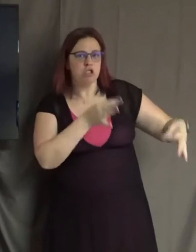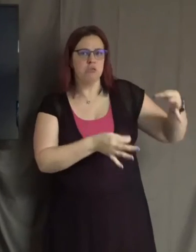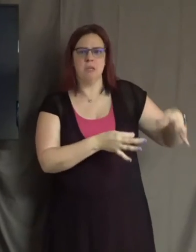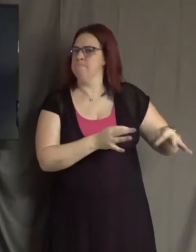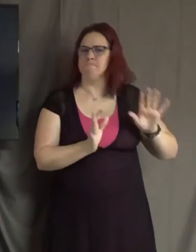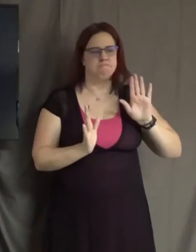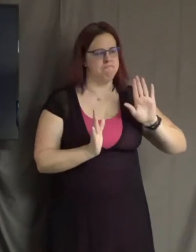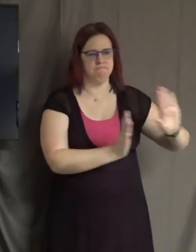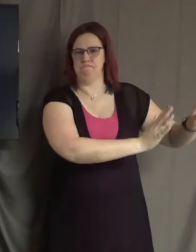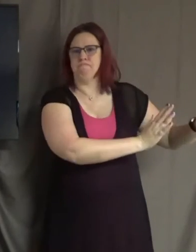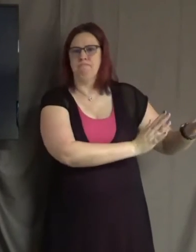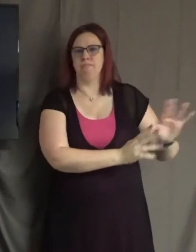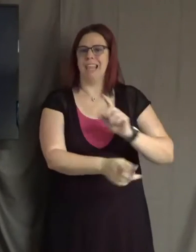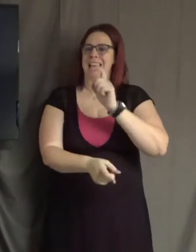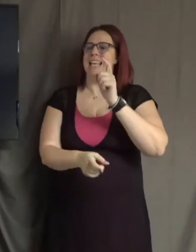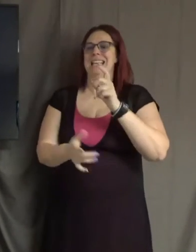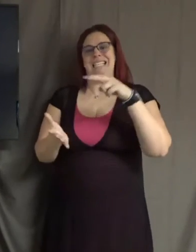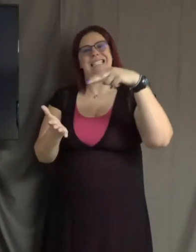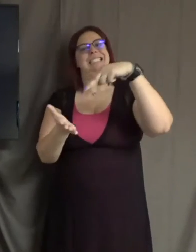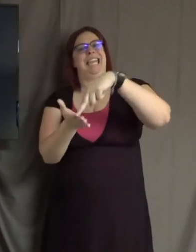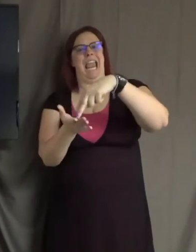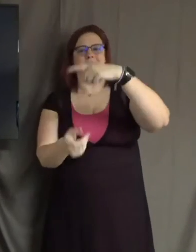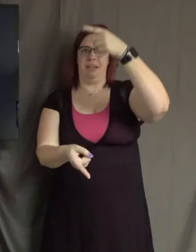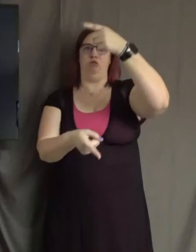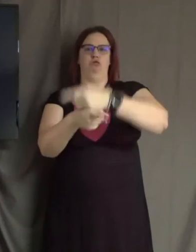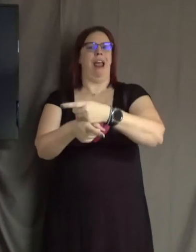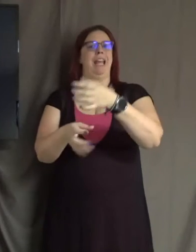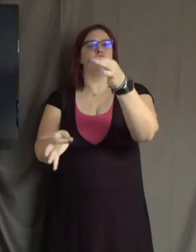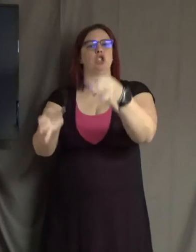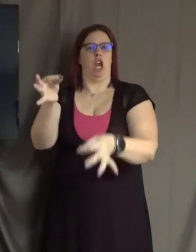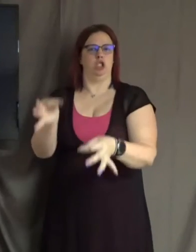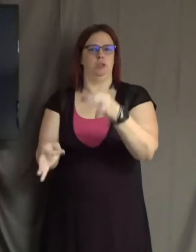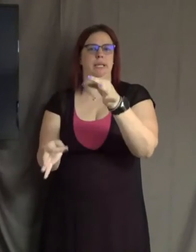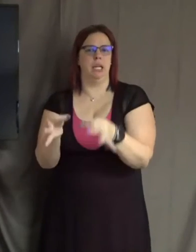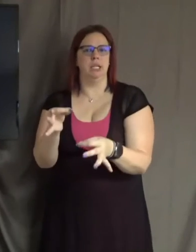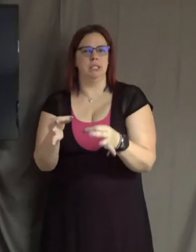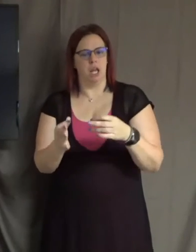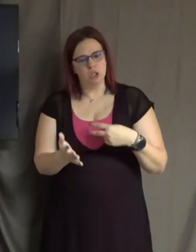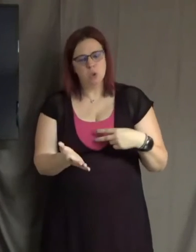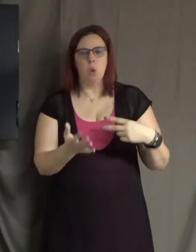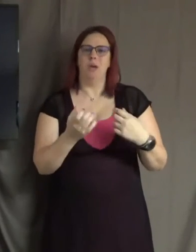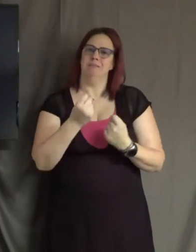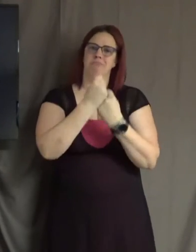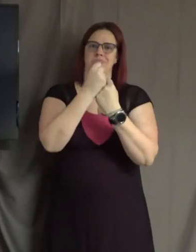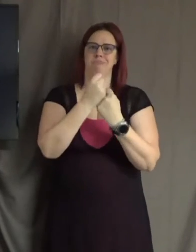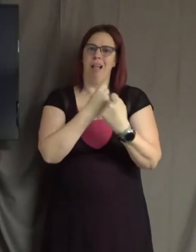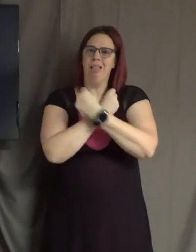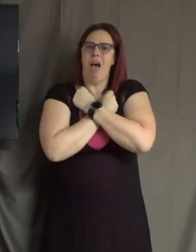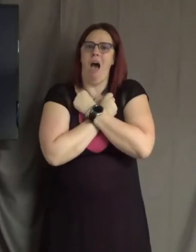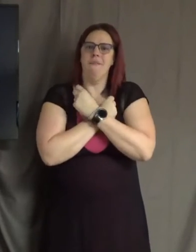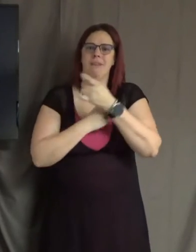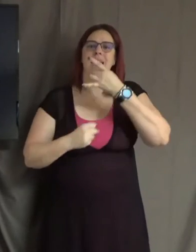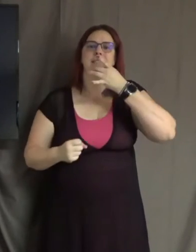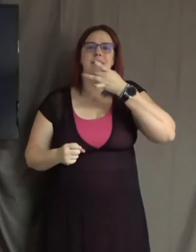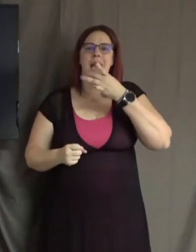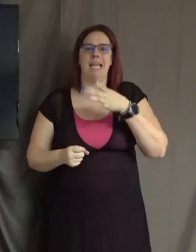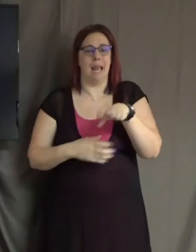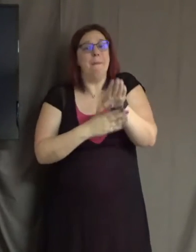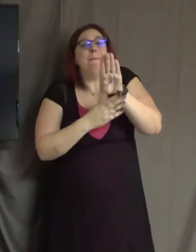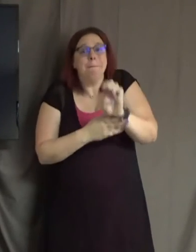in right judgment with each other, to stand in love and light and be someone who chooses to,